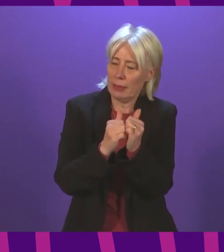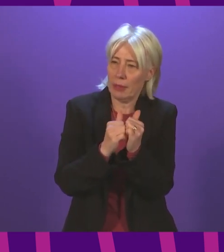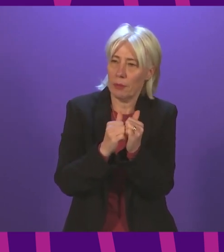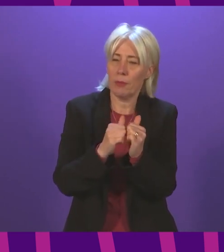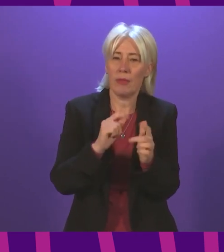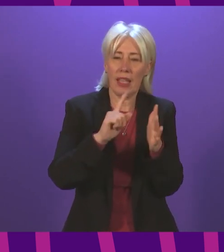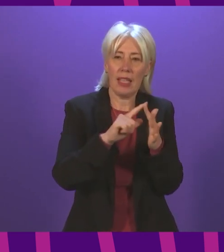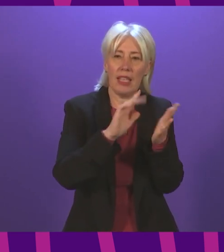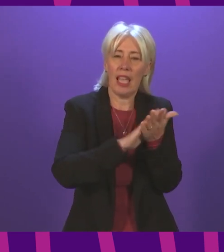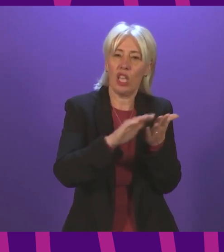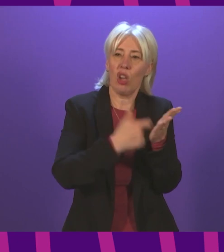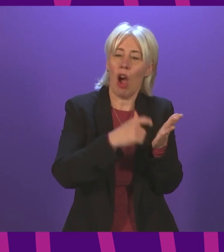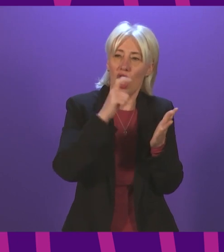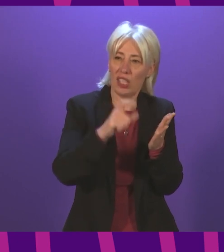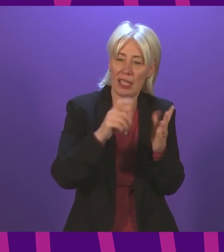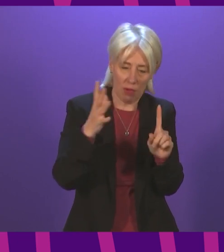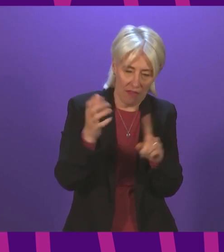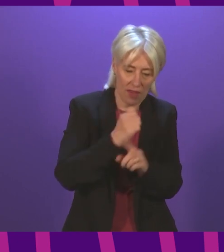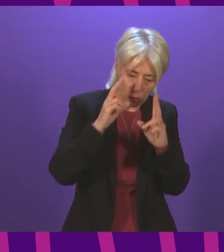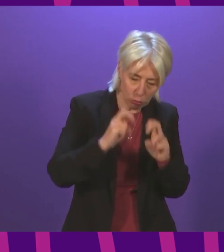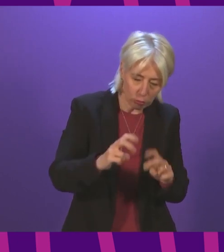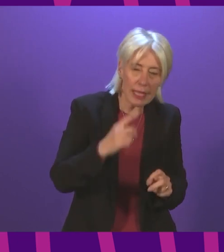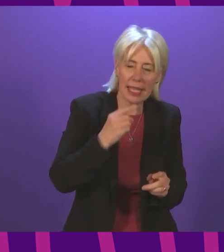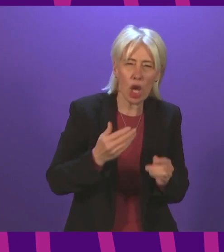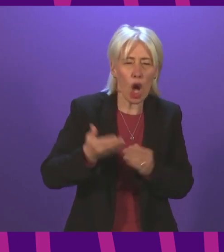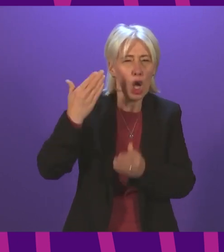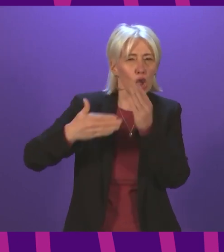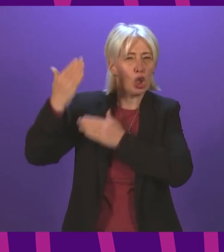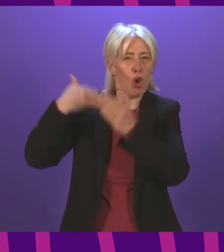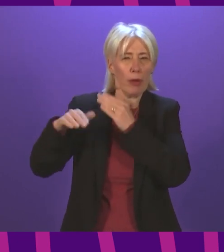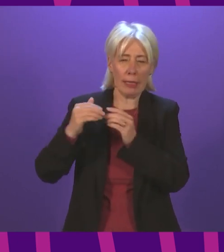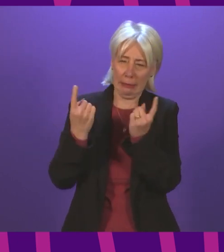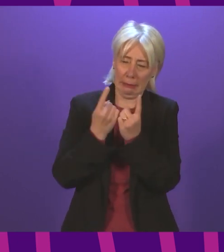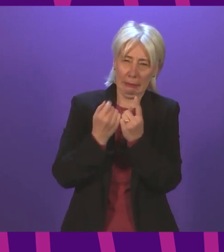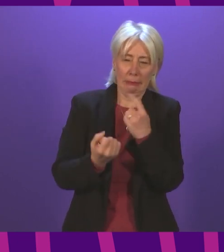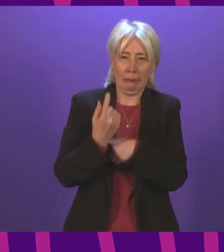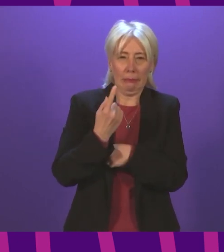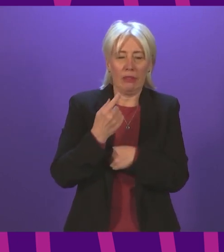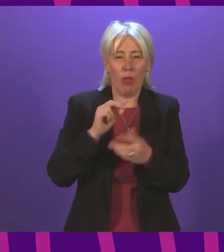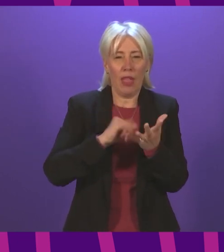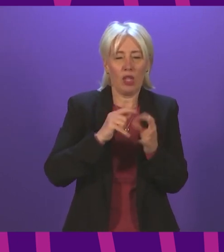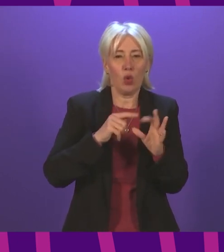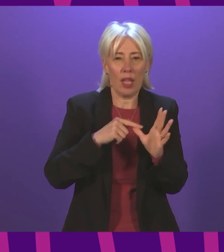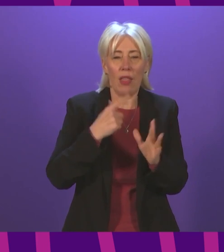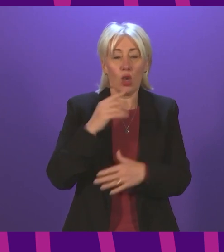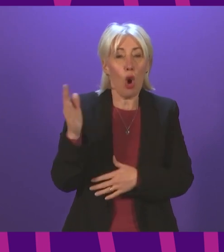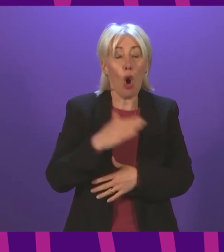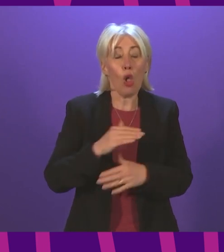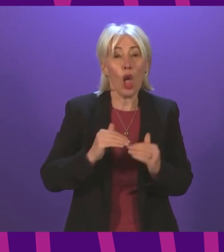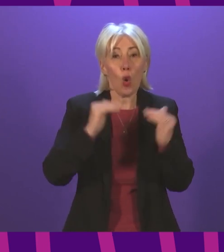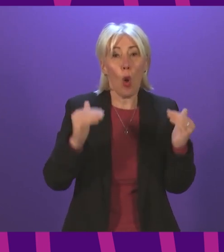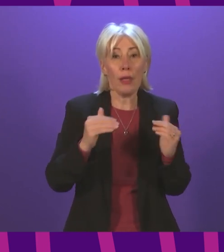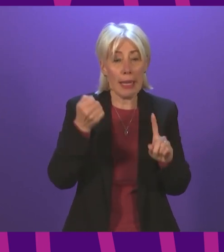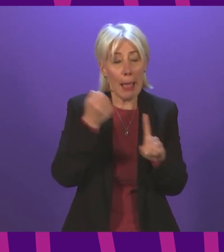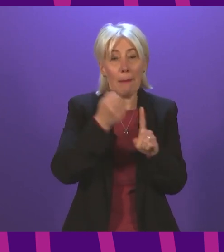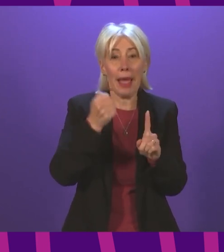The EHRC's findings refer to historic emissions at the SQA. Learners can be assured that all required equality impact assessments